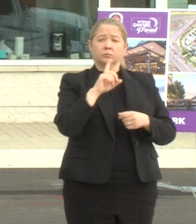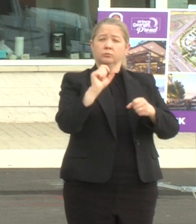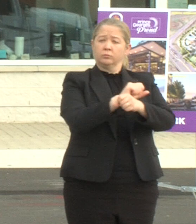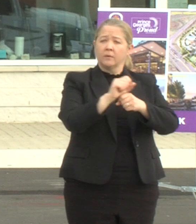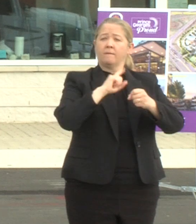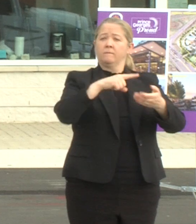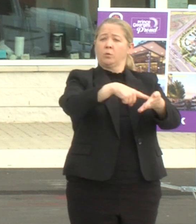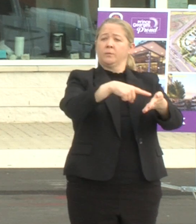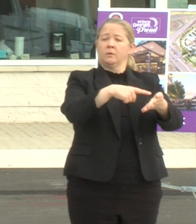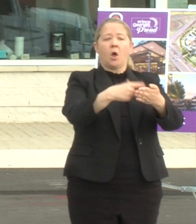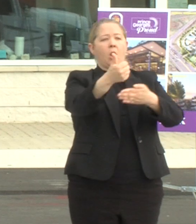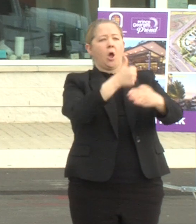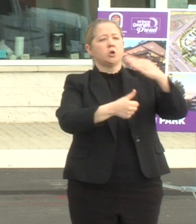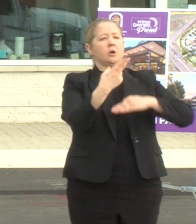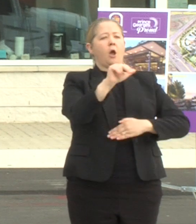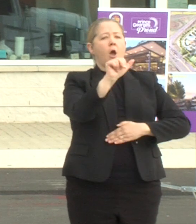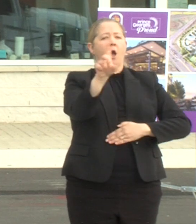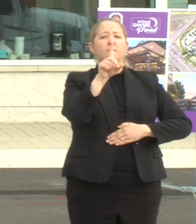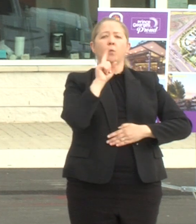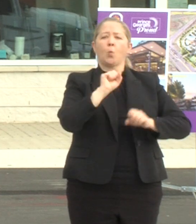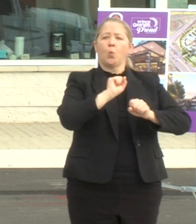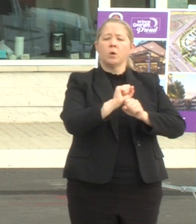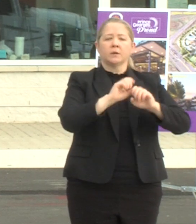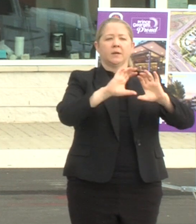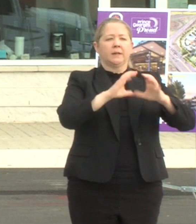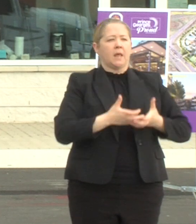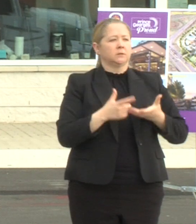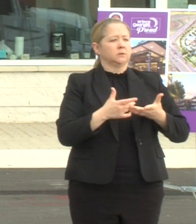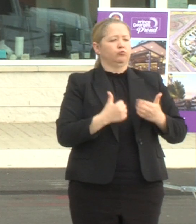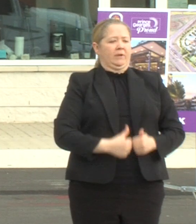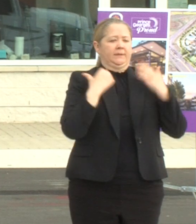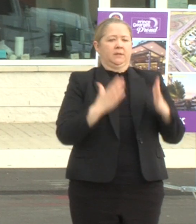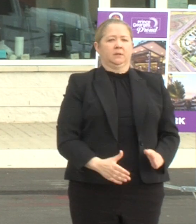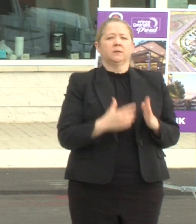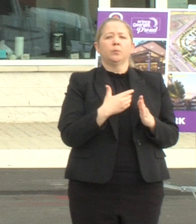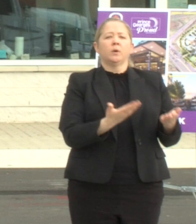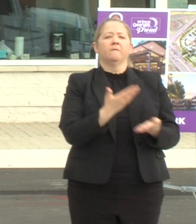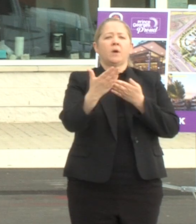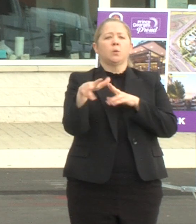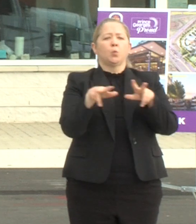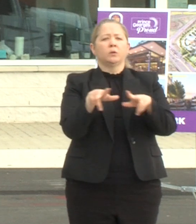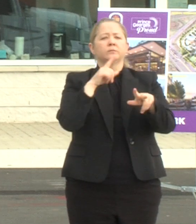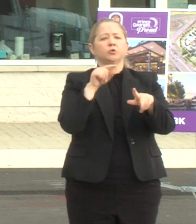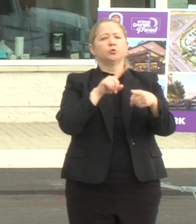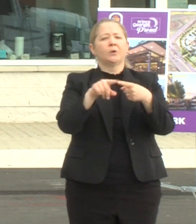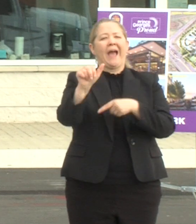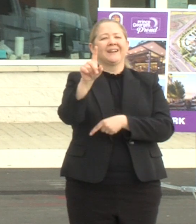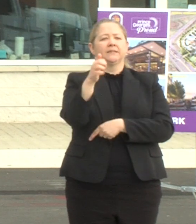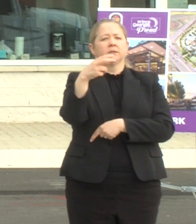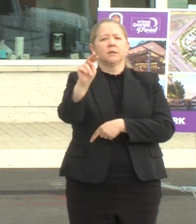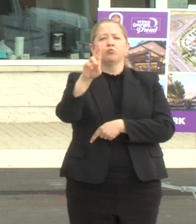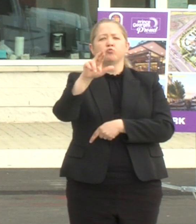program it's a for working class residents to provide walkable access to addison row metro and i'm proud to say that